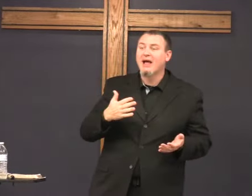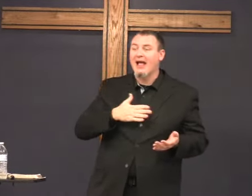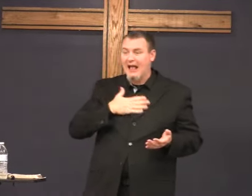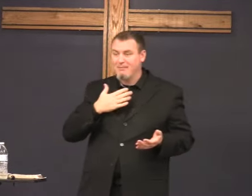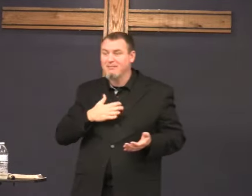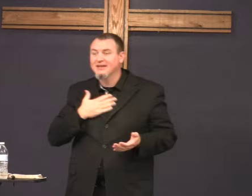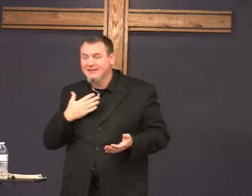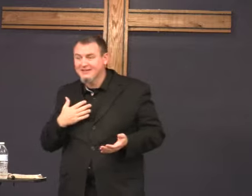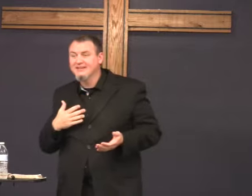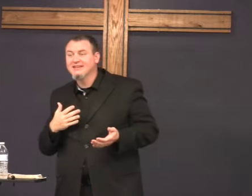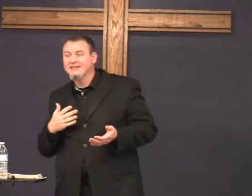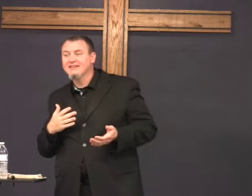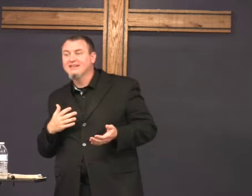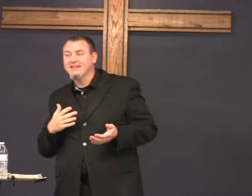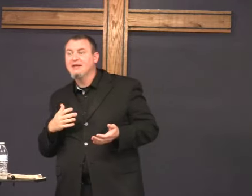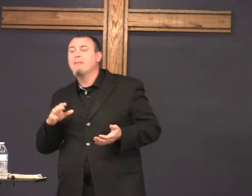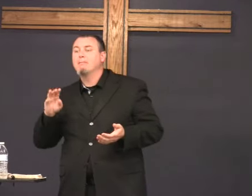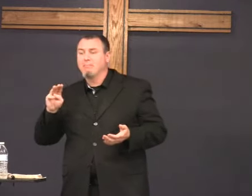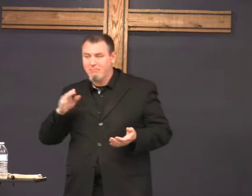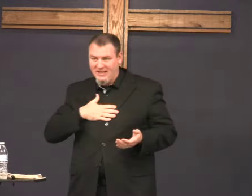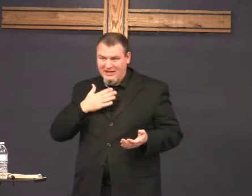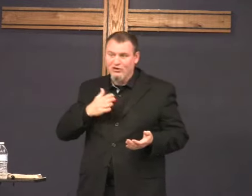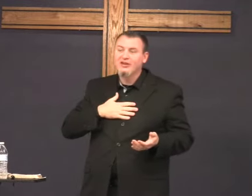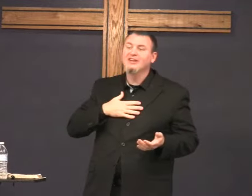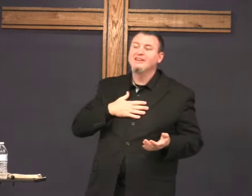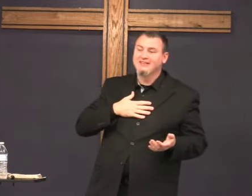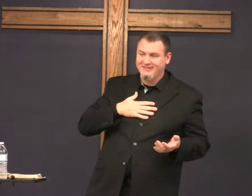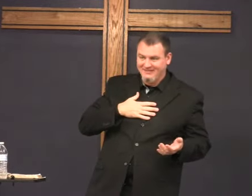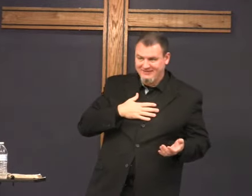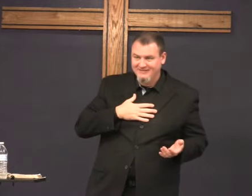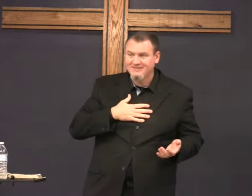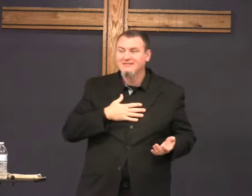Verse 13. About happiness. True.